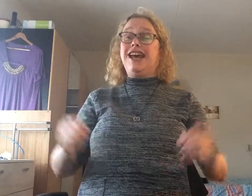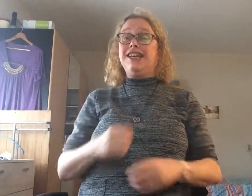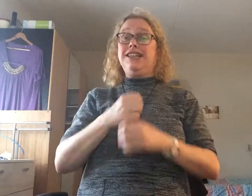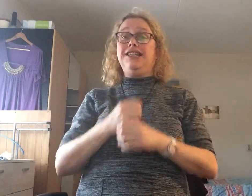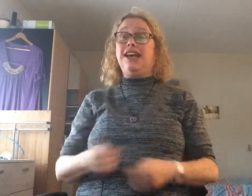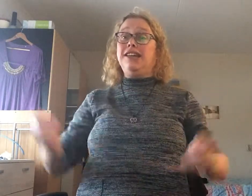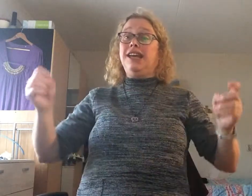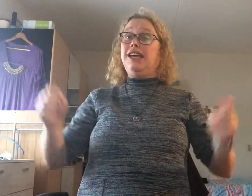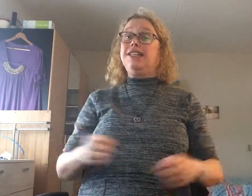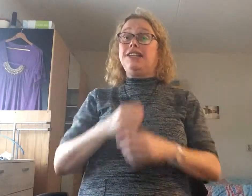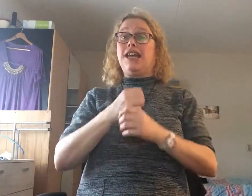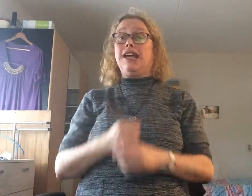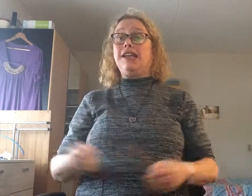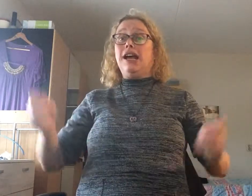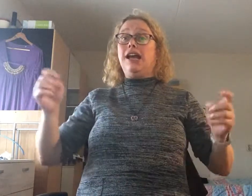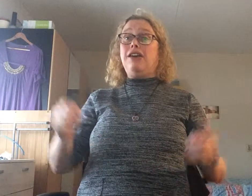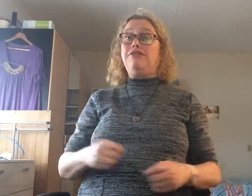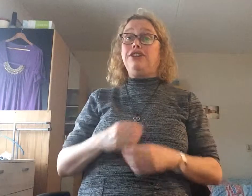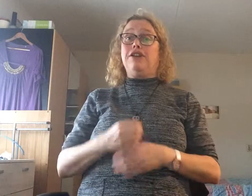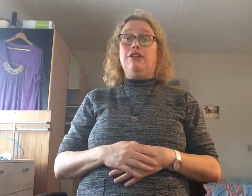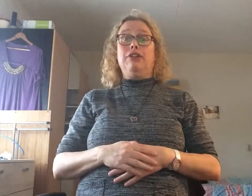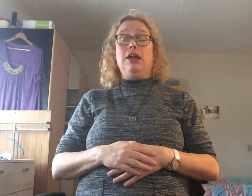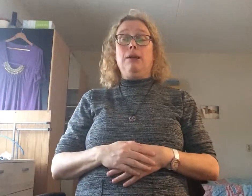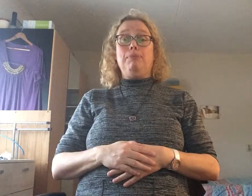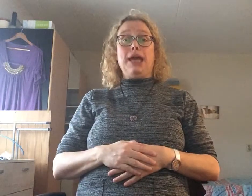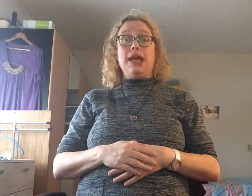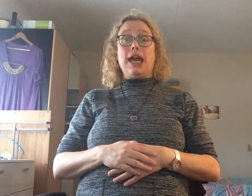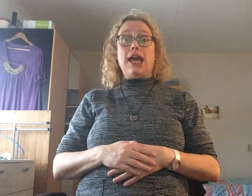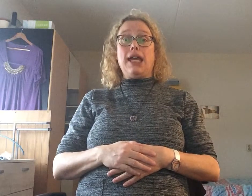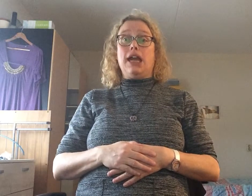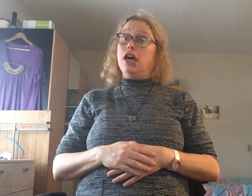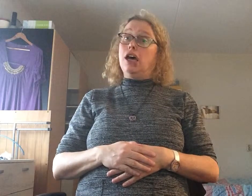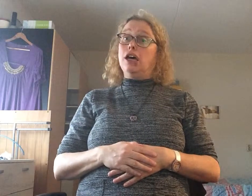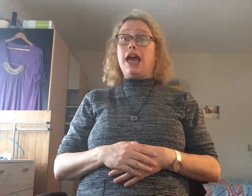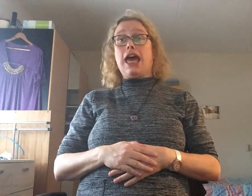Nine, ten, it's a hand. Eleven, twelve, begin again.